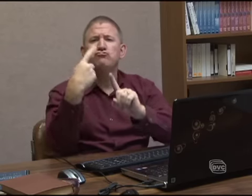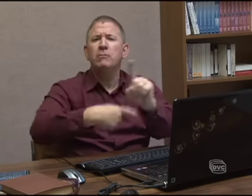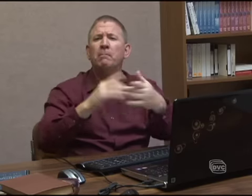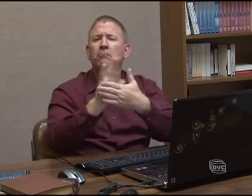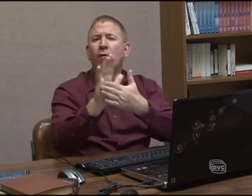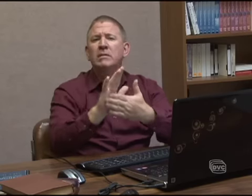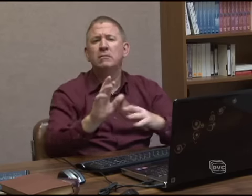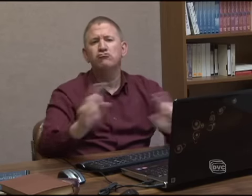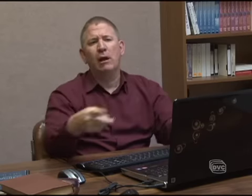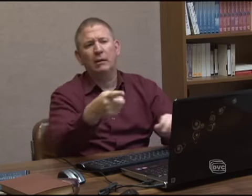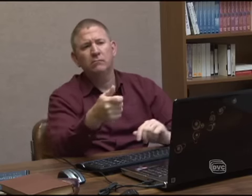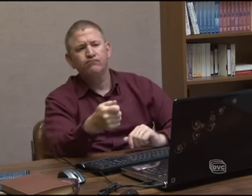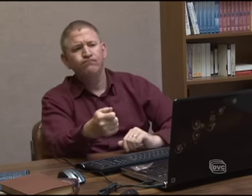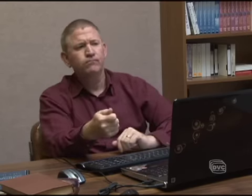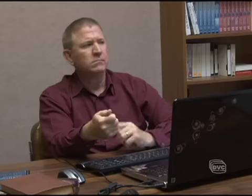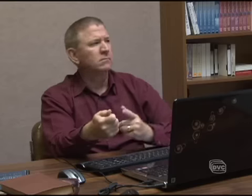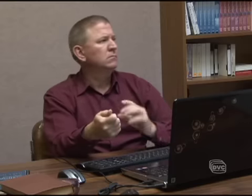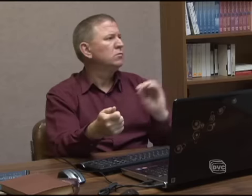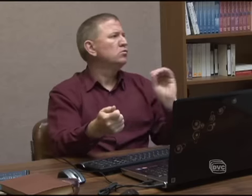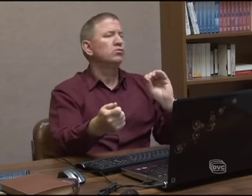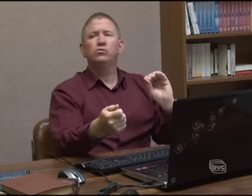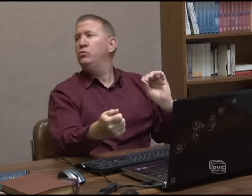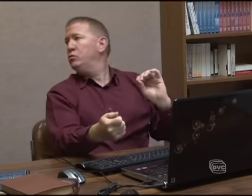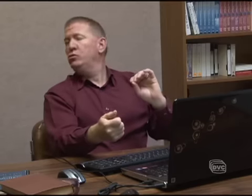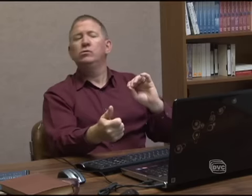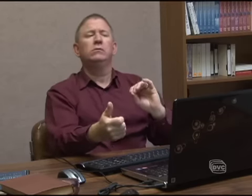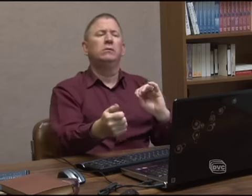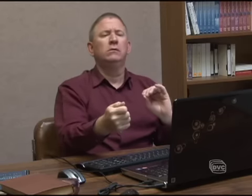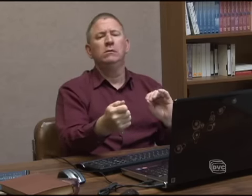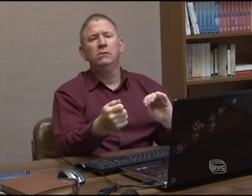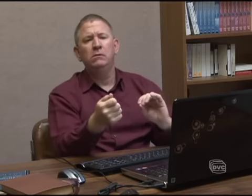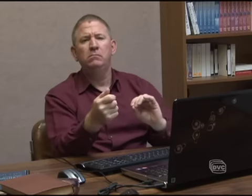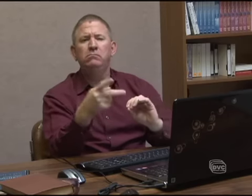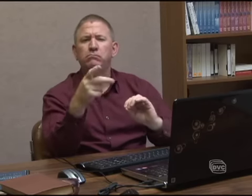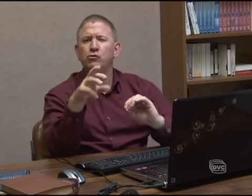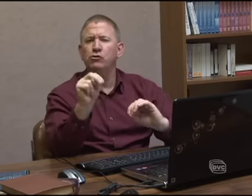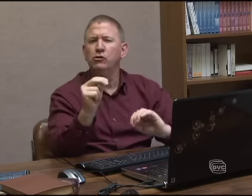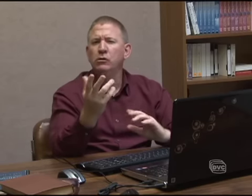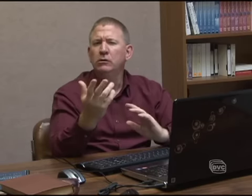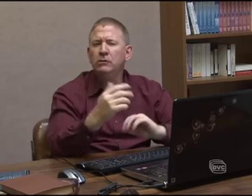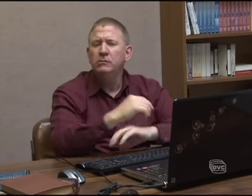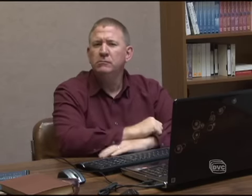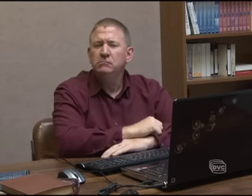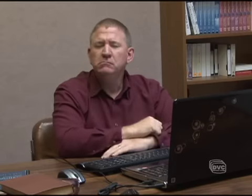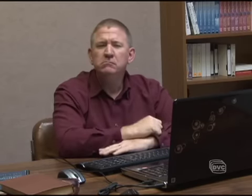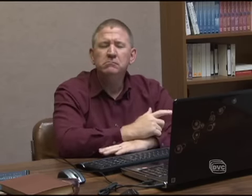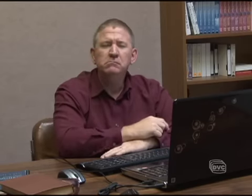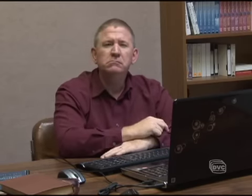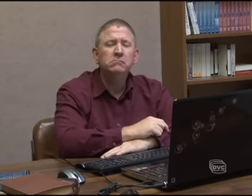movie and, oh, nobody's there and it's a pornographic movie and you just start watching it.